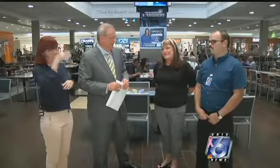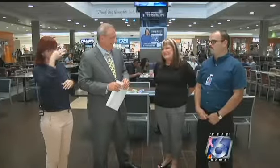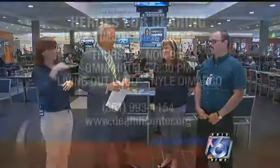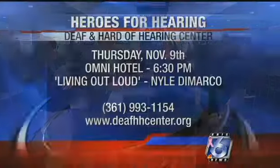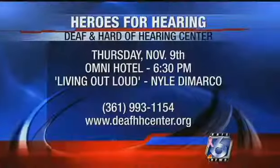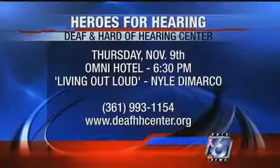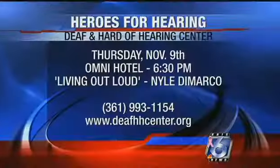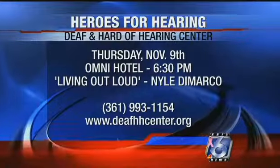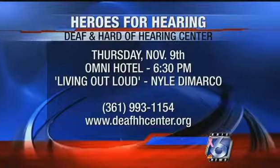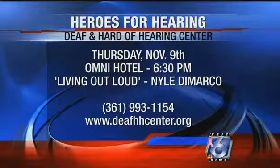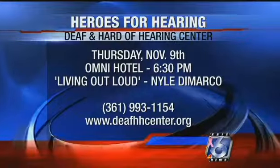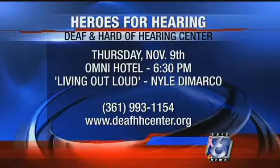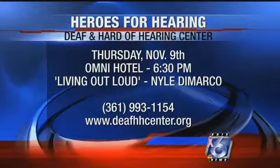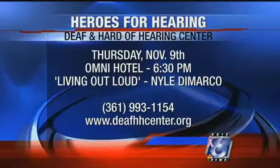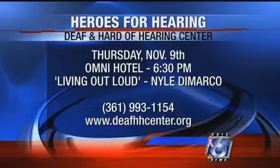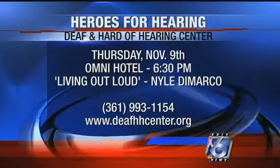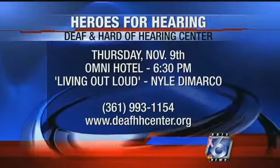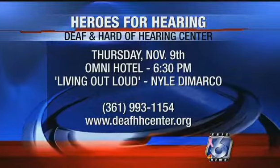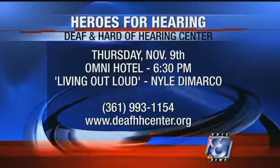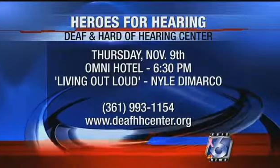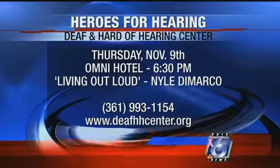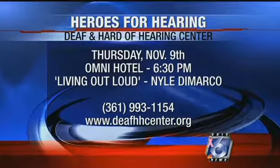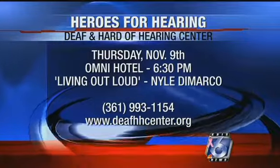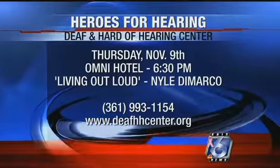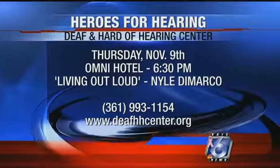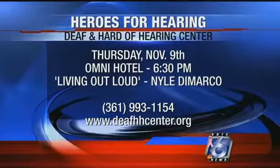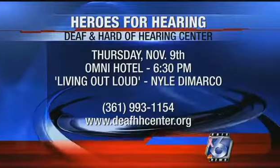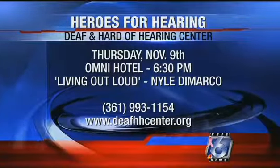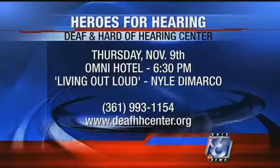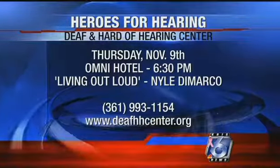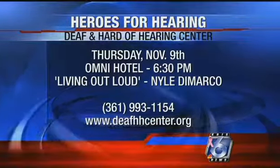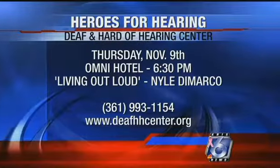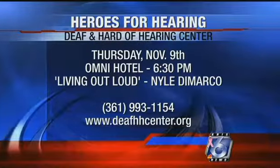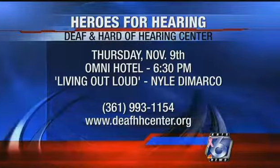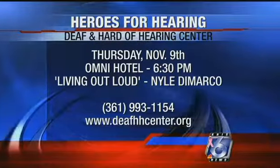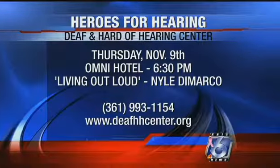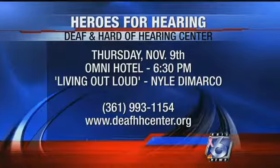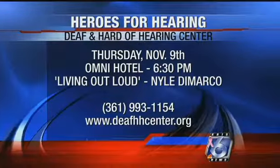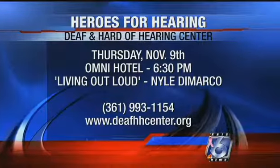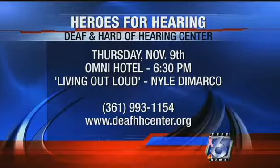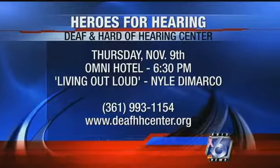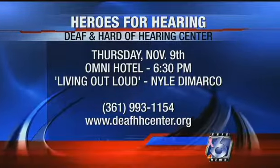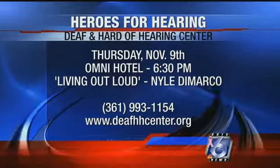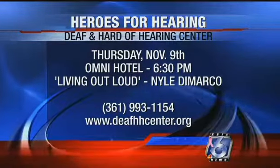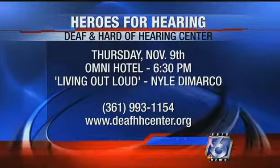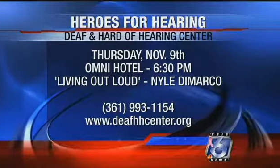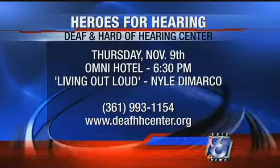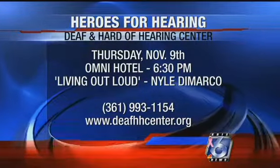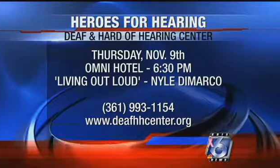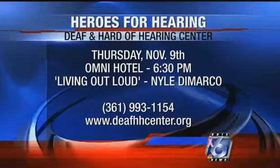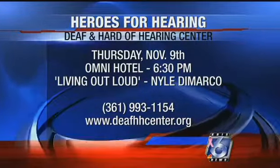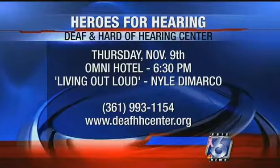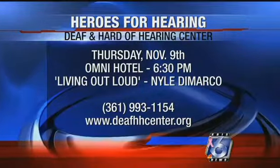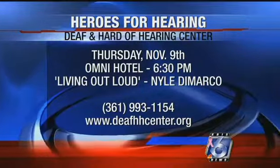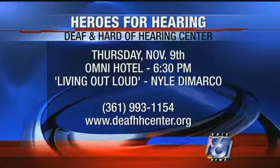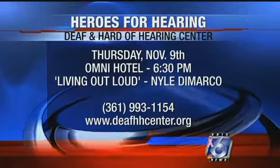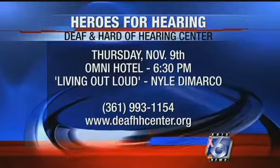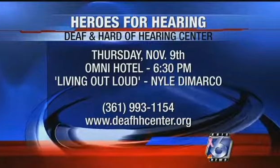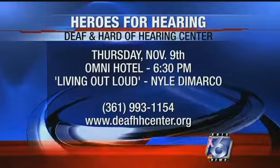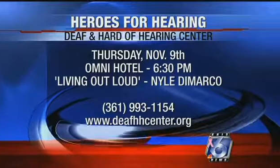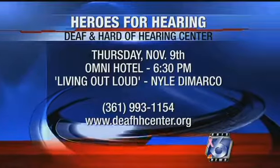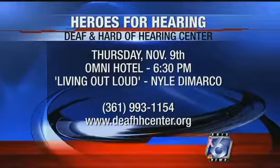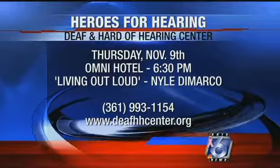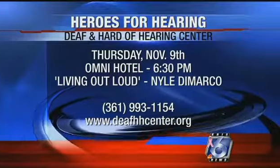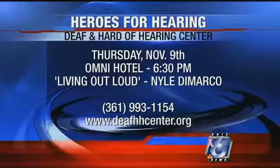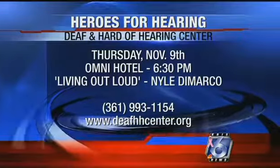easy access from the mall, 5151 McArdle Road. All right. Jaime, did you walk over here or did you ride over here from the